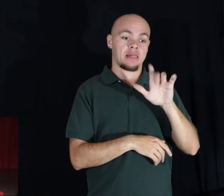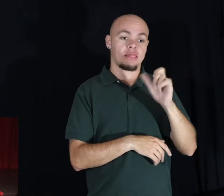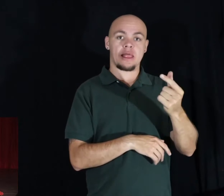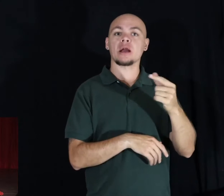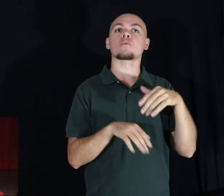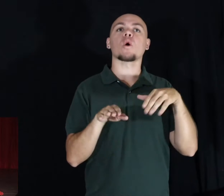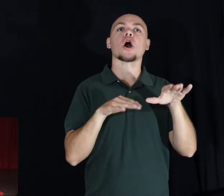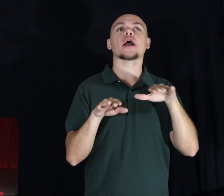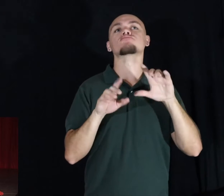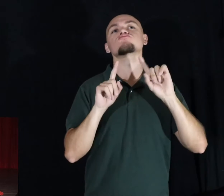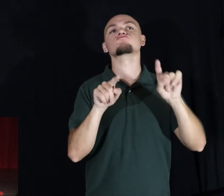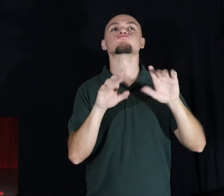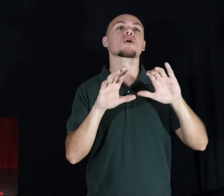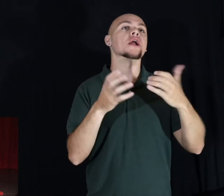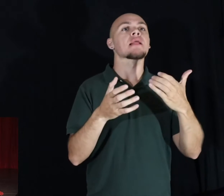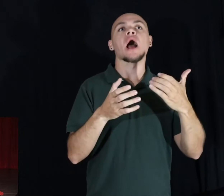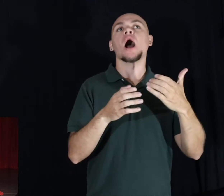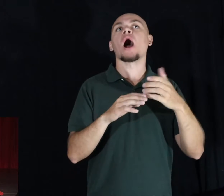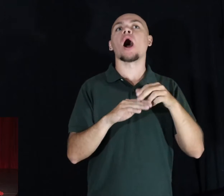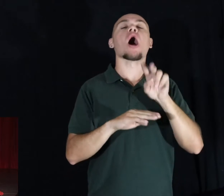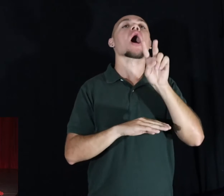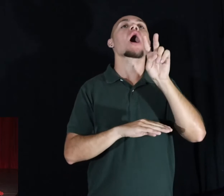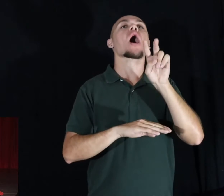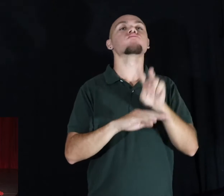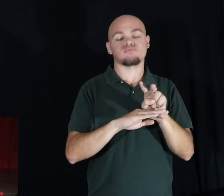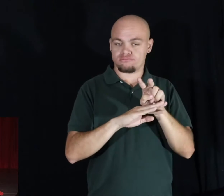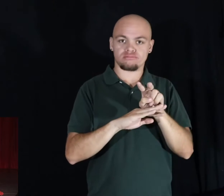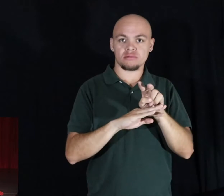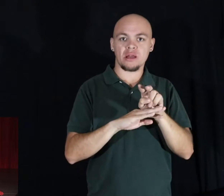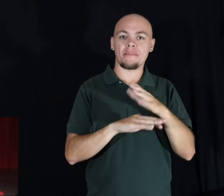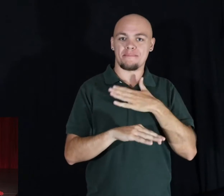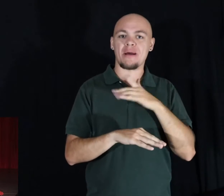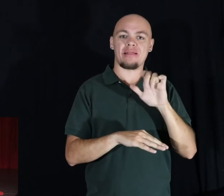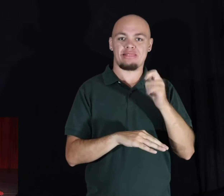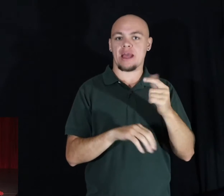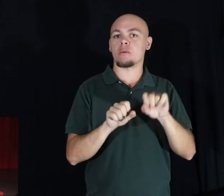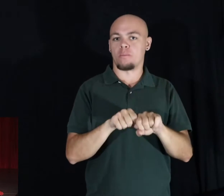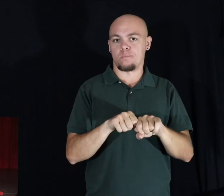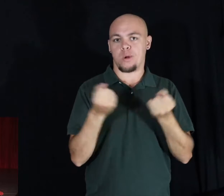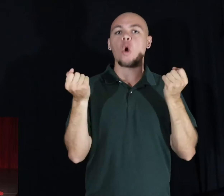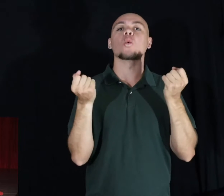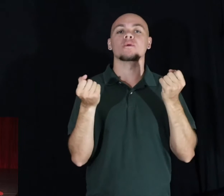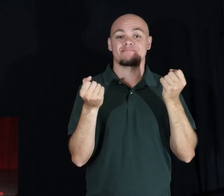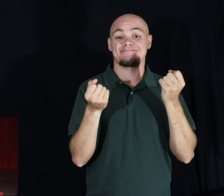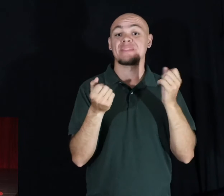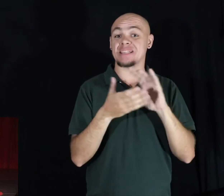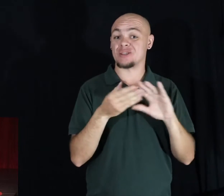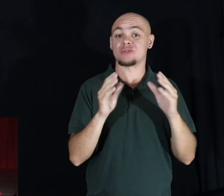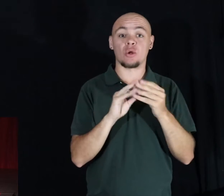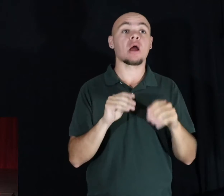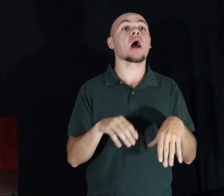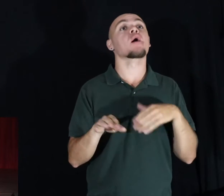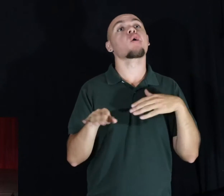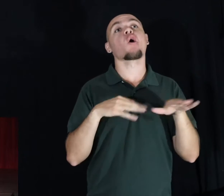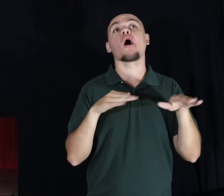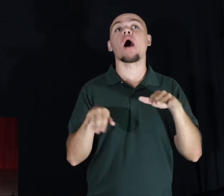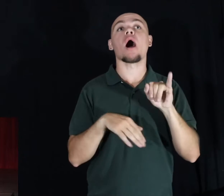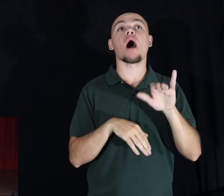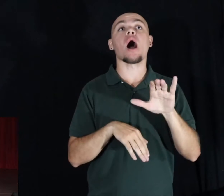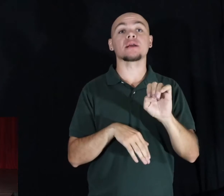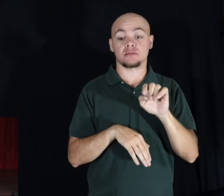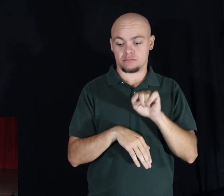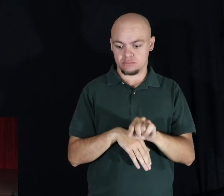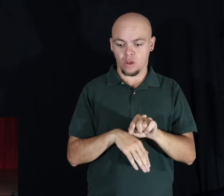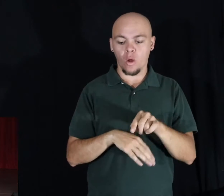walking to class, and I slipped on some ice. Yes, that is the whole story. I was walking, there was some ice, poof,